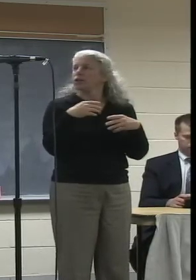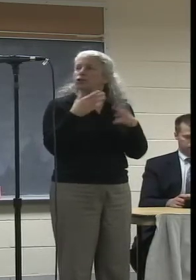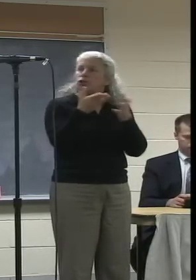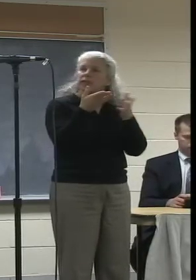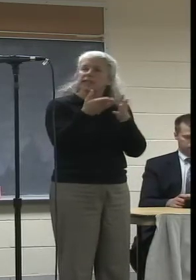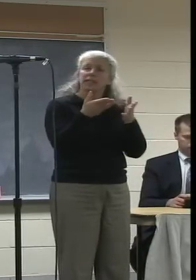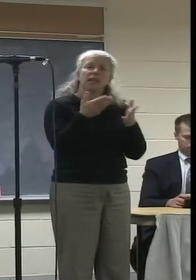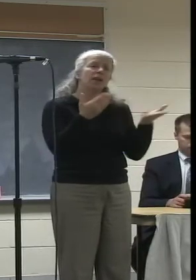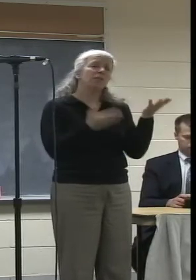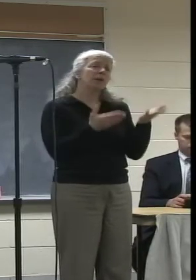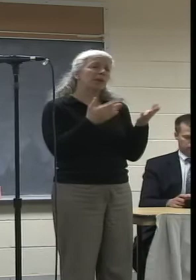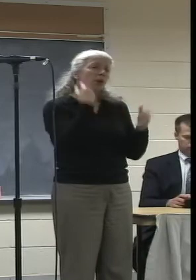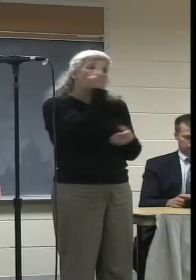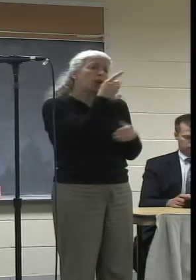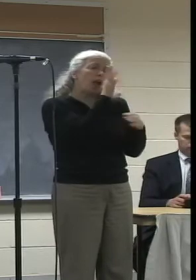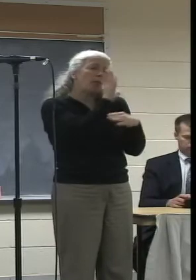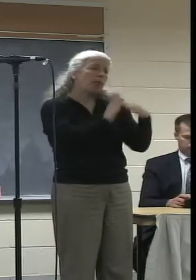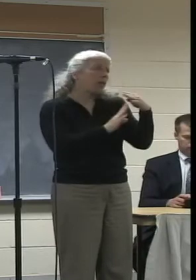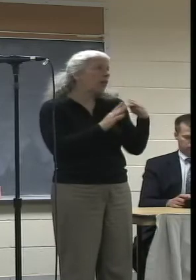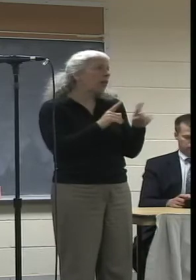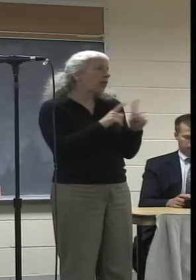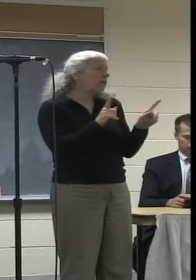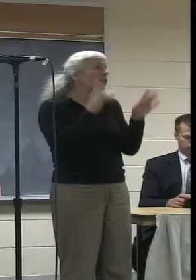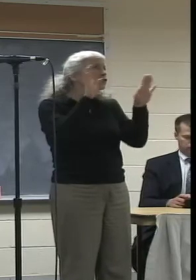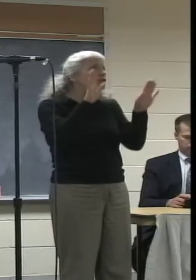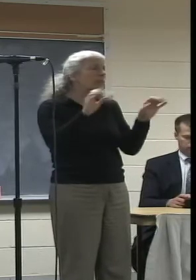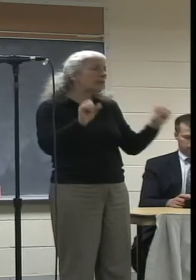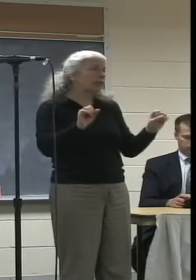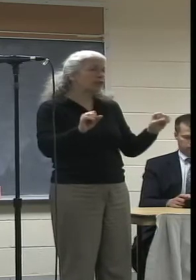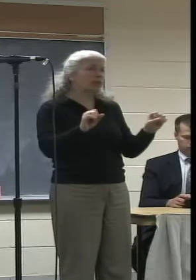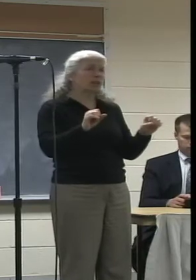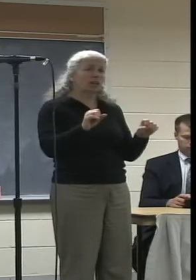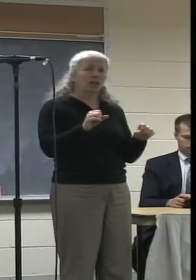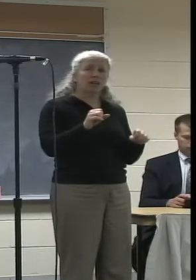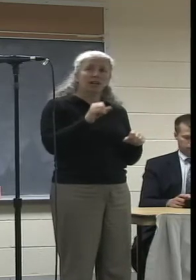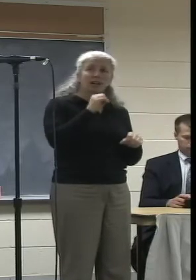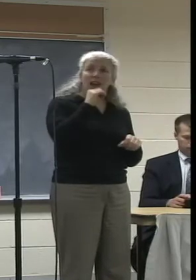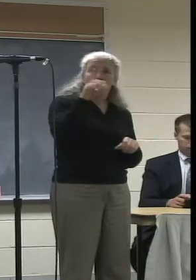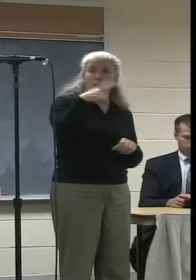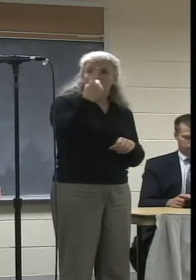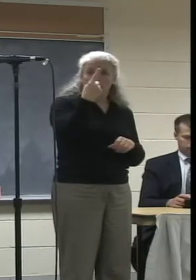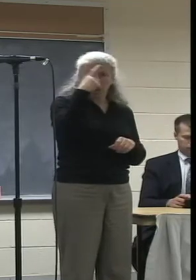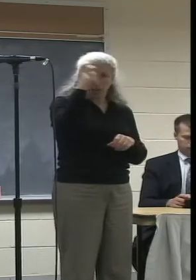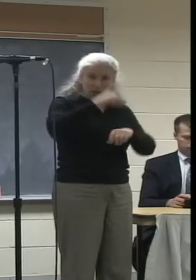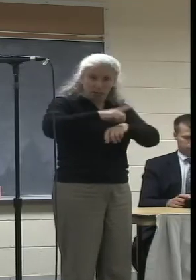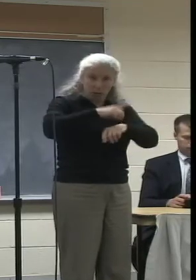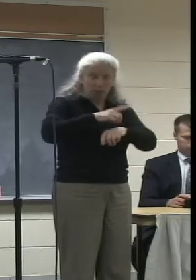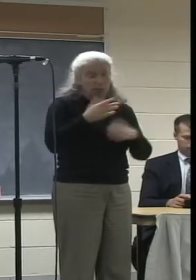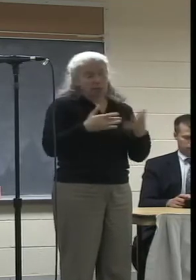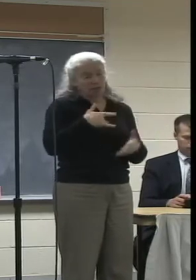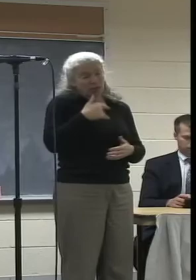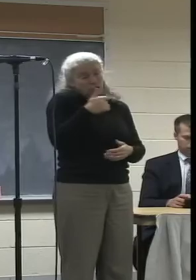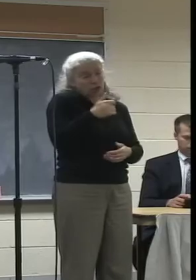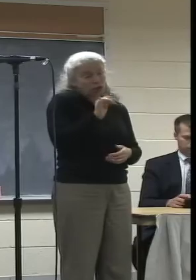very humble, but holds a great potential. Do it not only because you should, but because maybe it would even make you feel good.